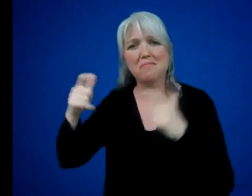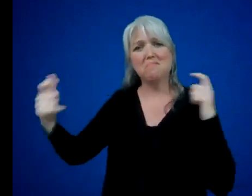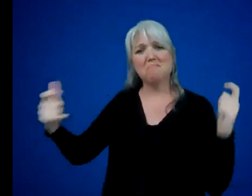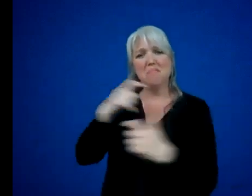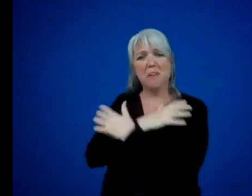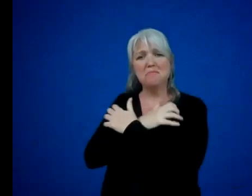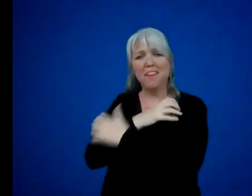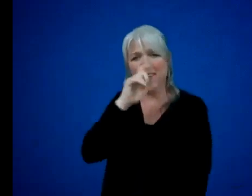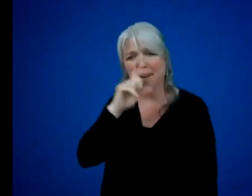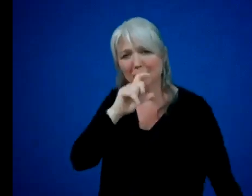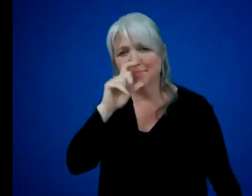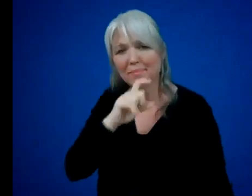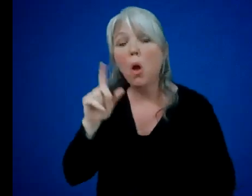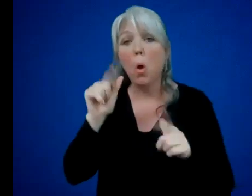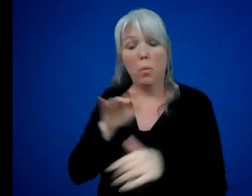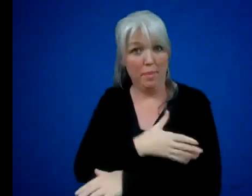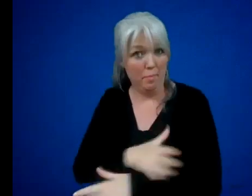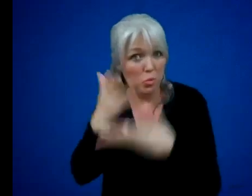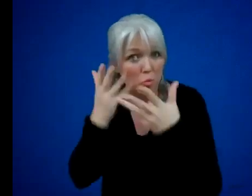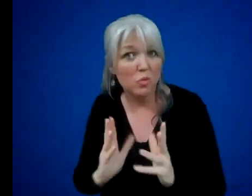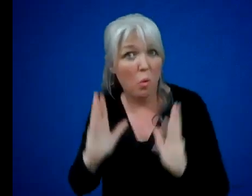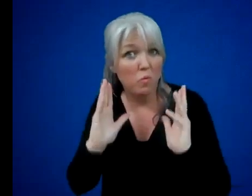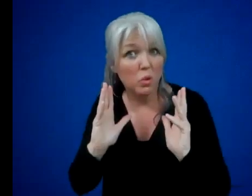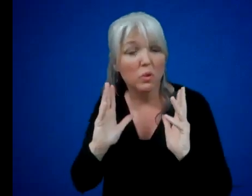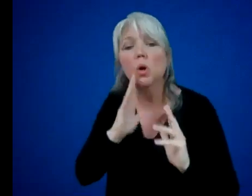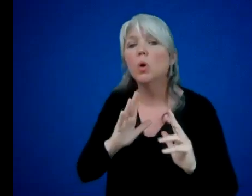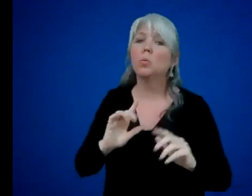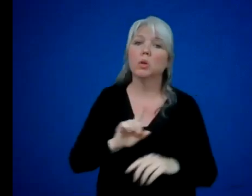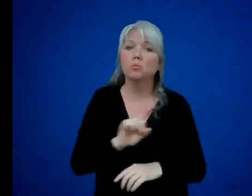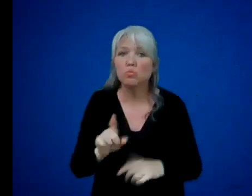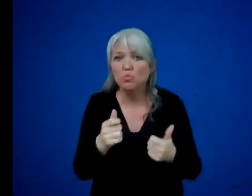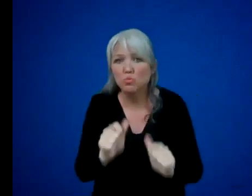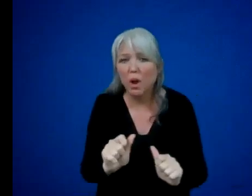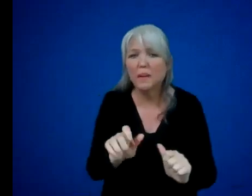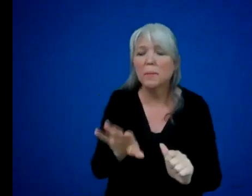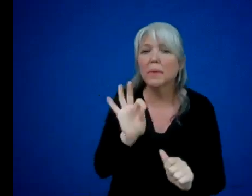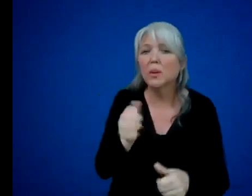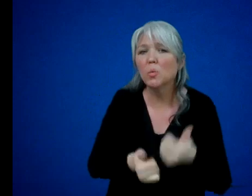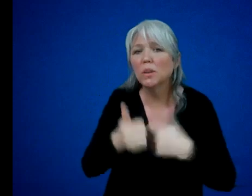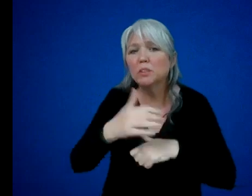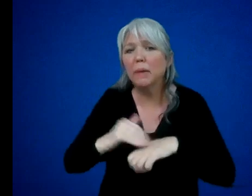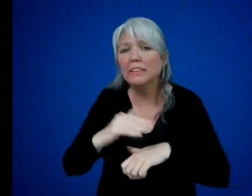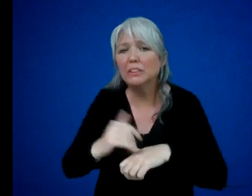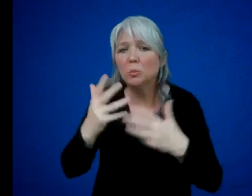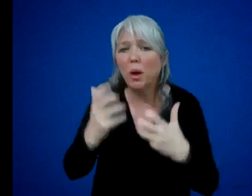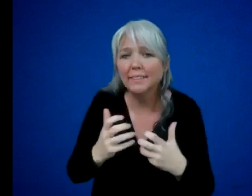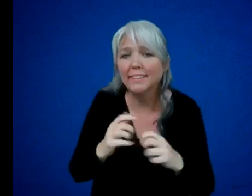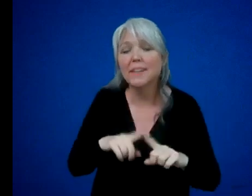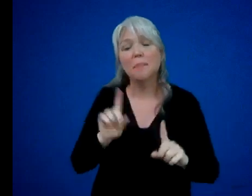And then, when the music was over, she would walk around trying to pick out which pet she wanted. But she always gave